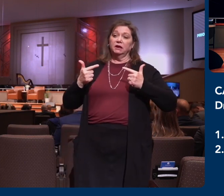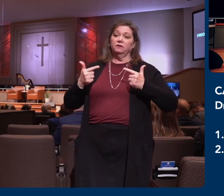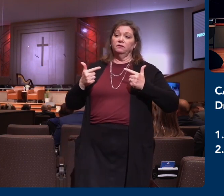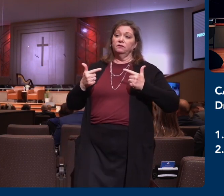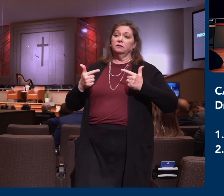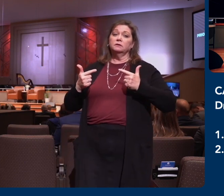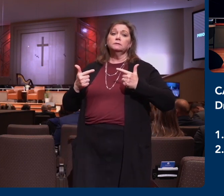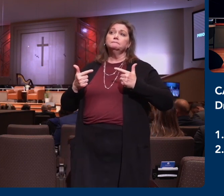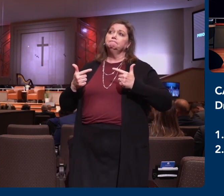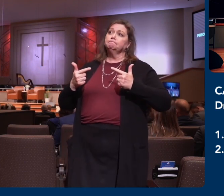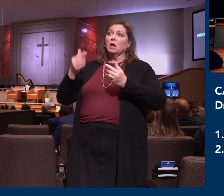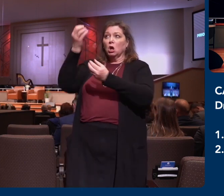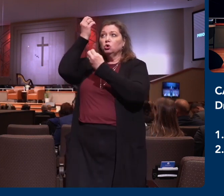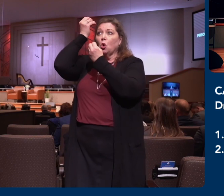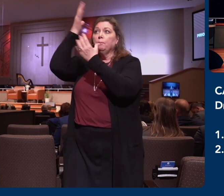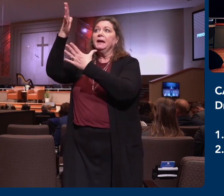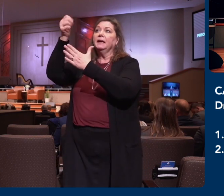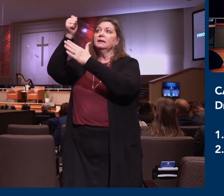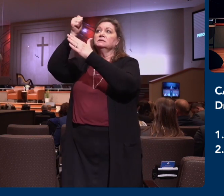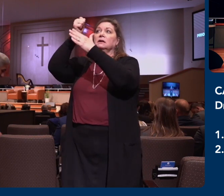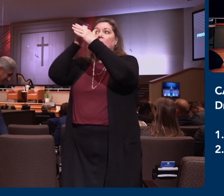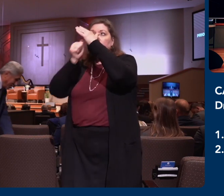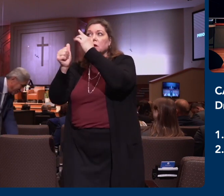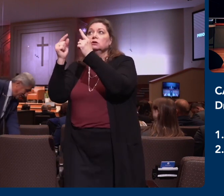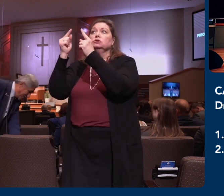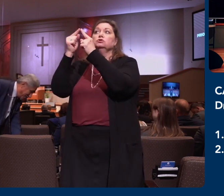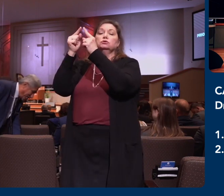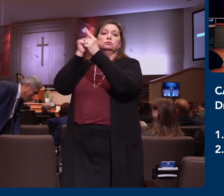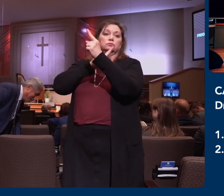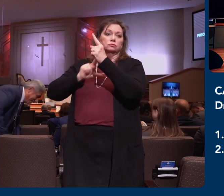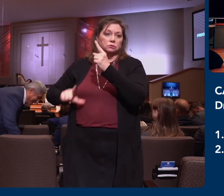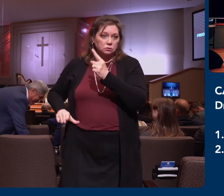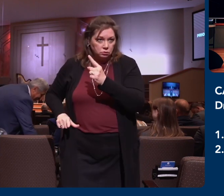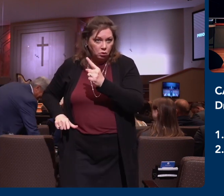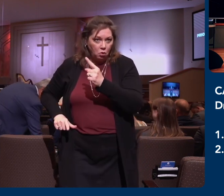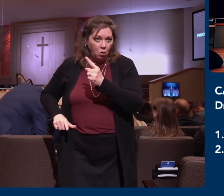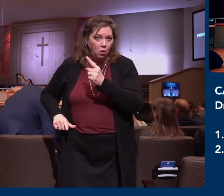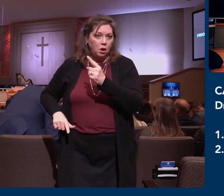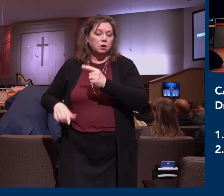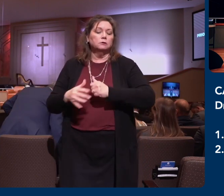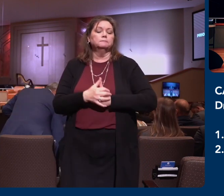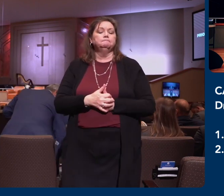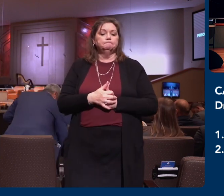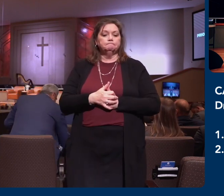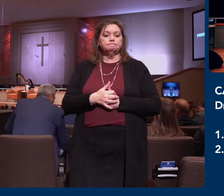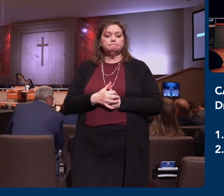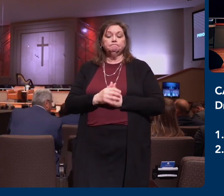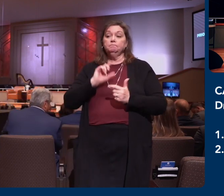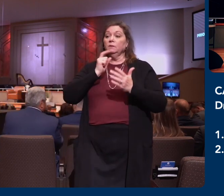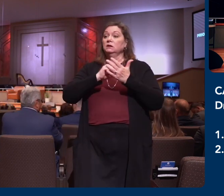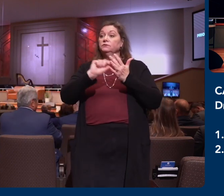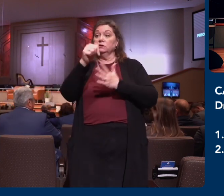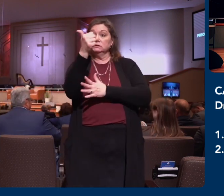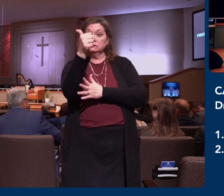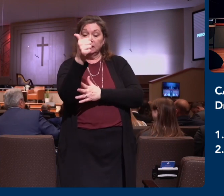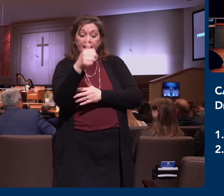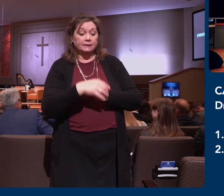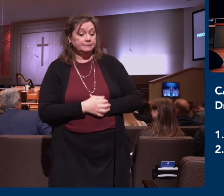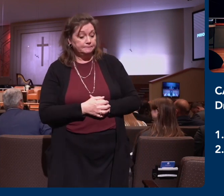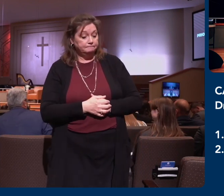for their relationship with Christ over and over here again, that they would be fruitful. And then in verse number 10, that they would be increasing in the